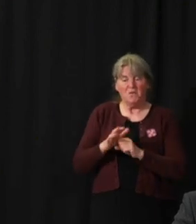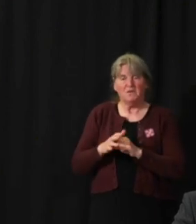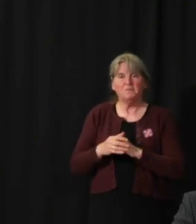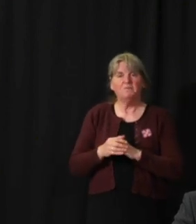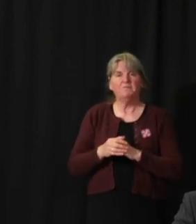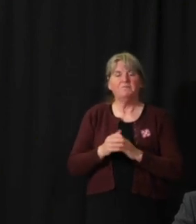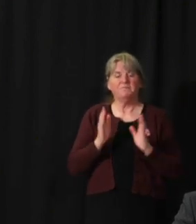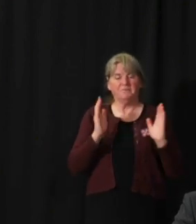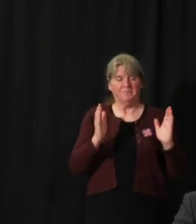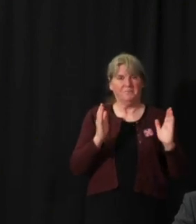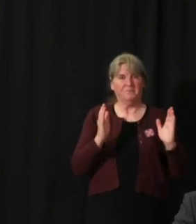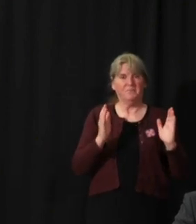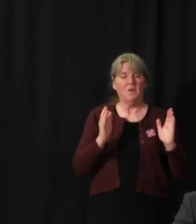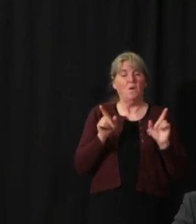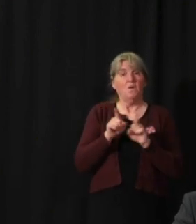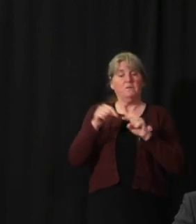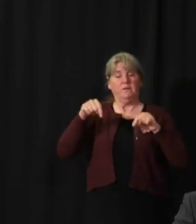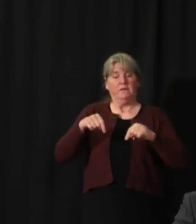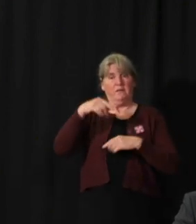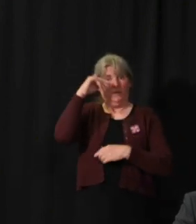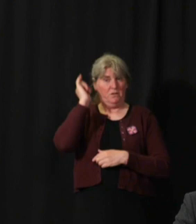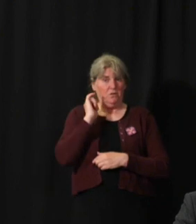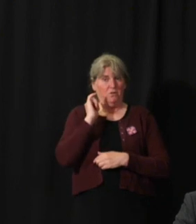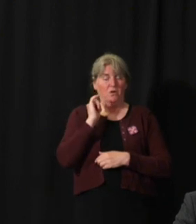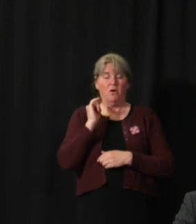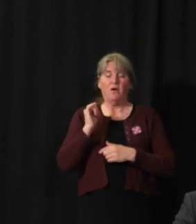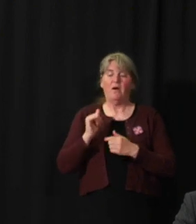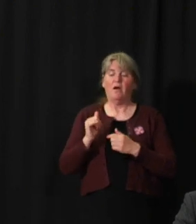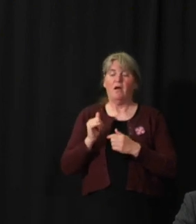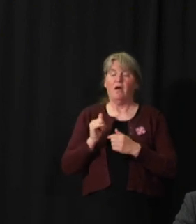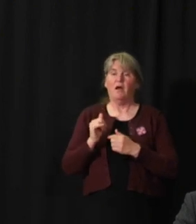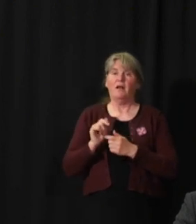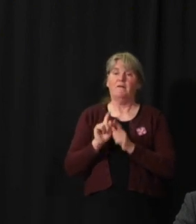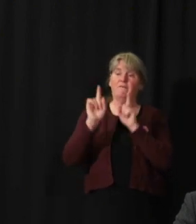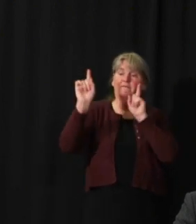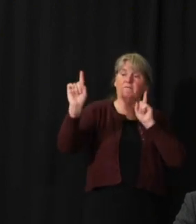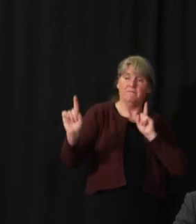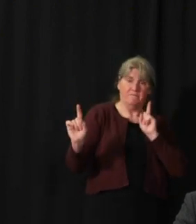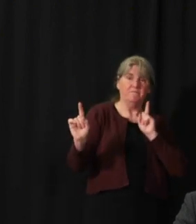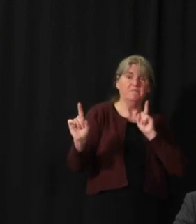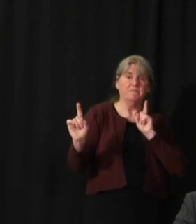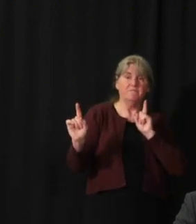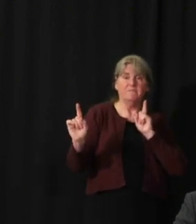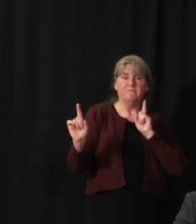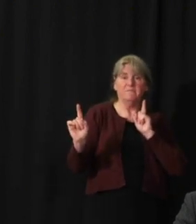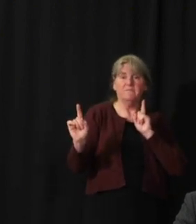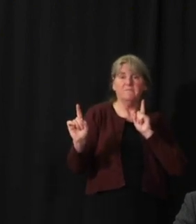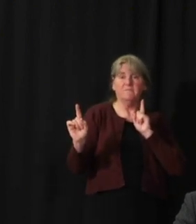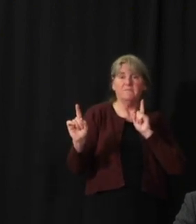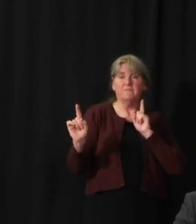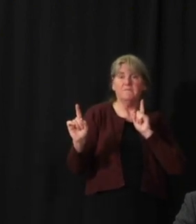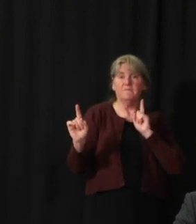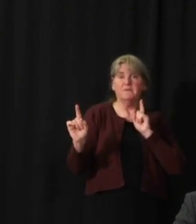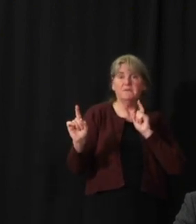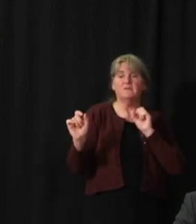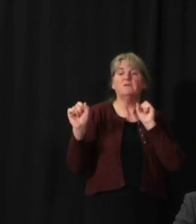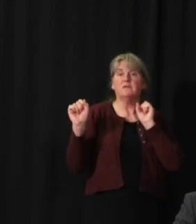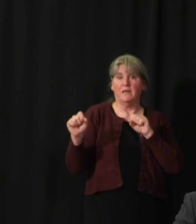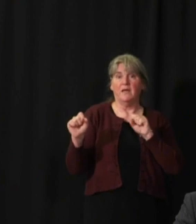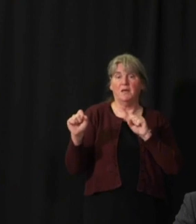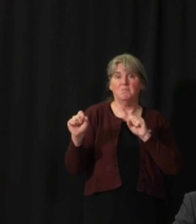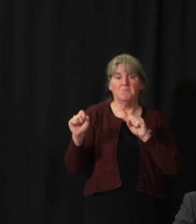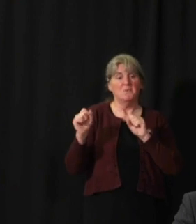And we are also in a situation where physical spacing is, except for some very, very isolated